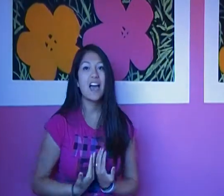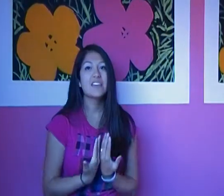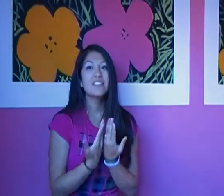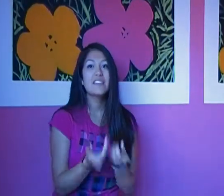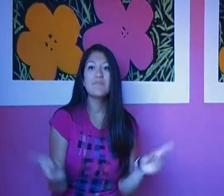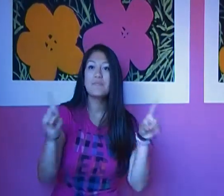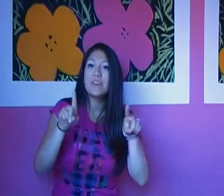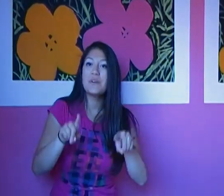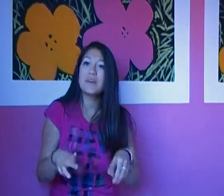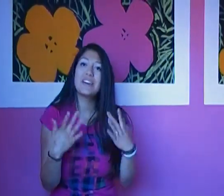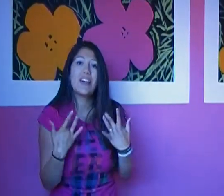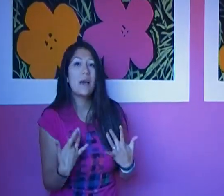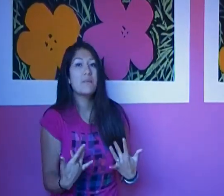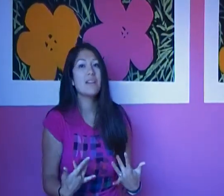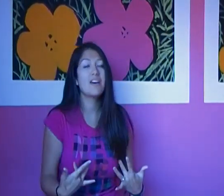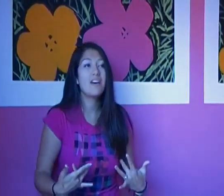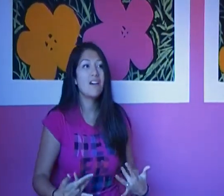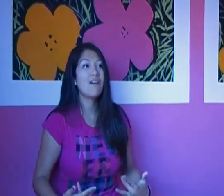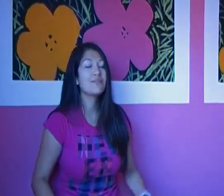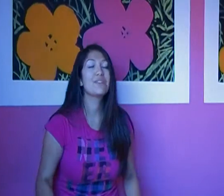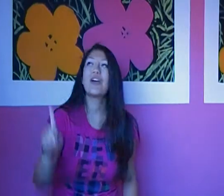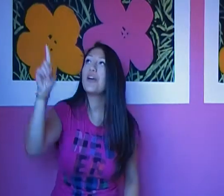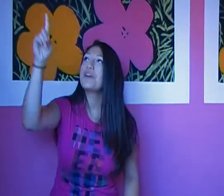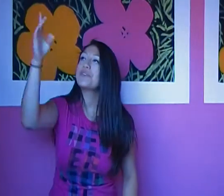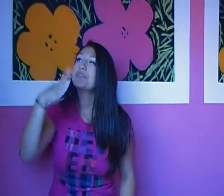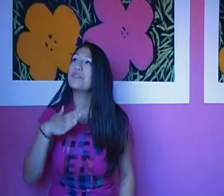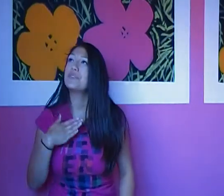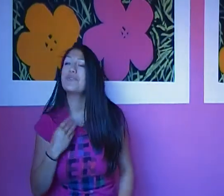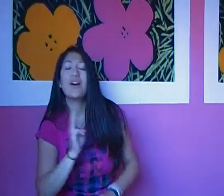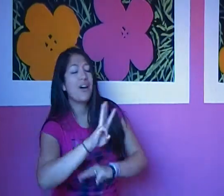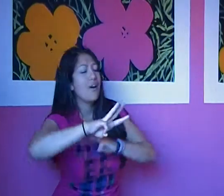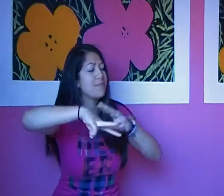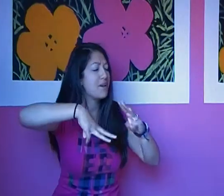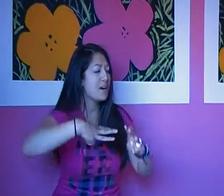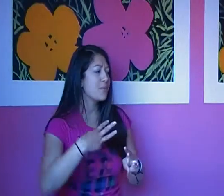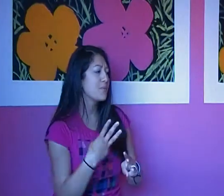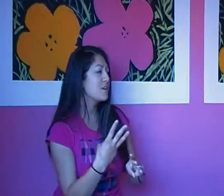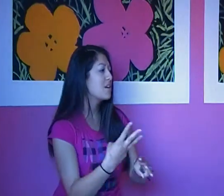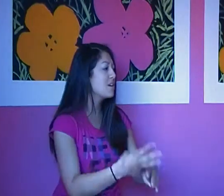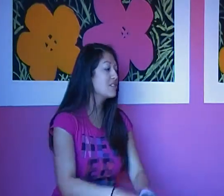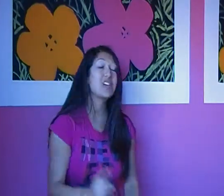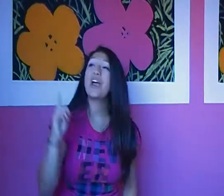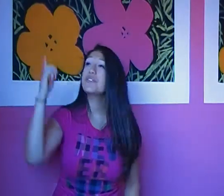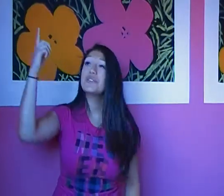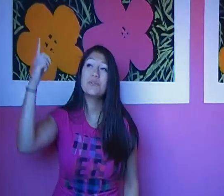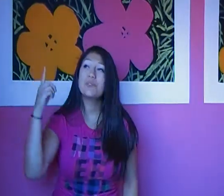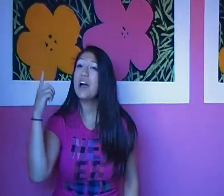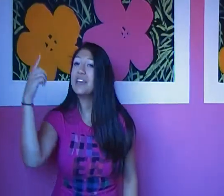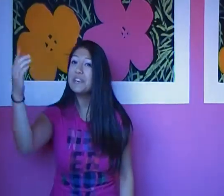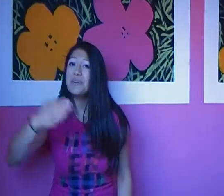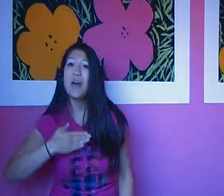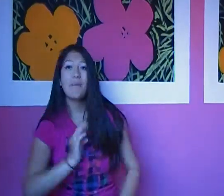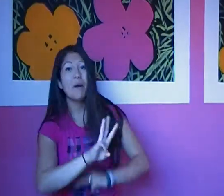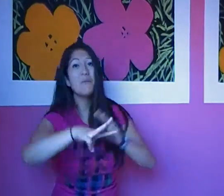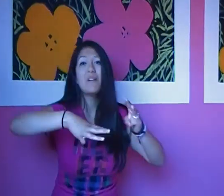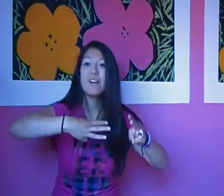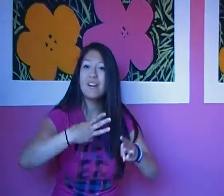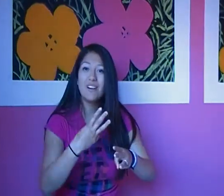How you lift me when I'm down. You are my world. How lift me when I'm down.